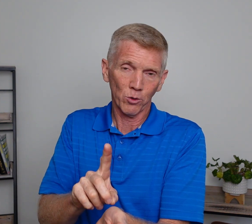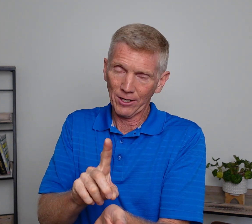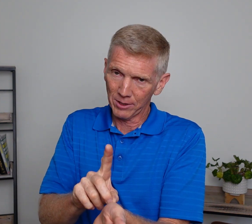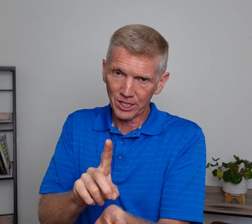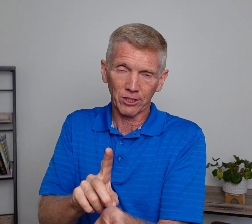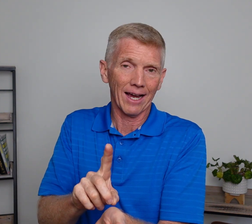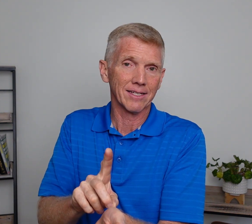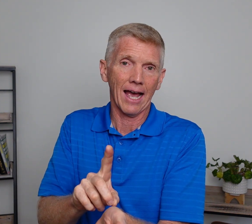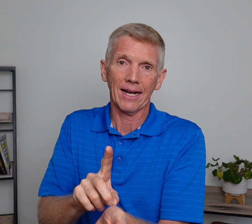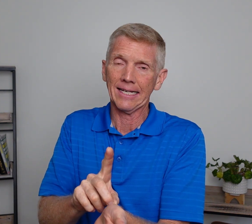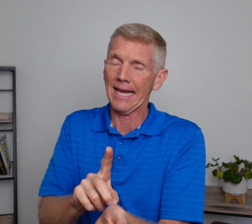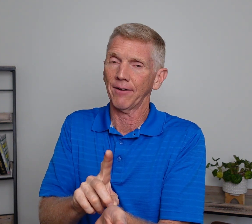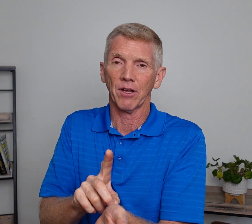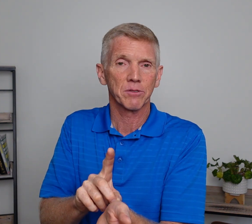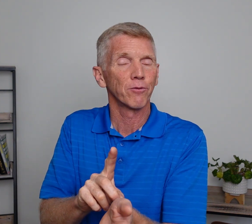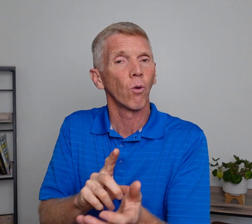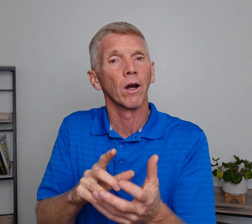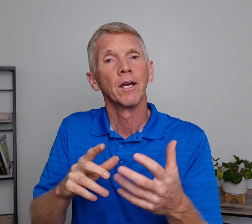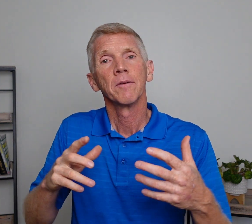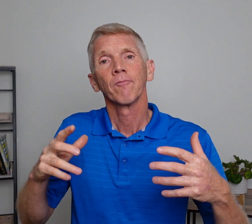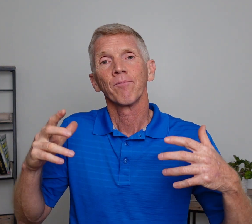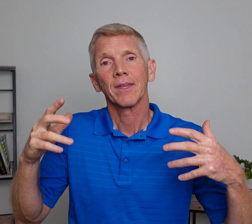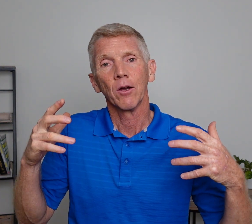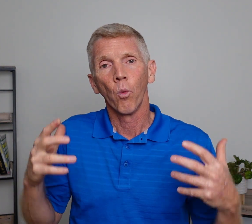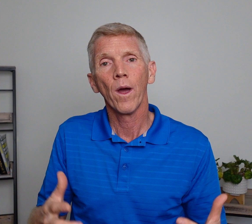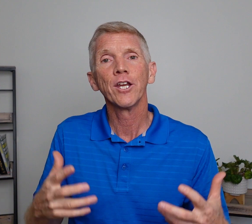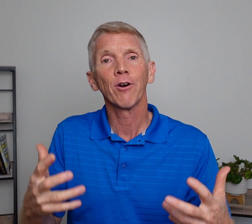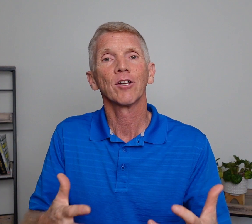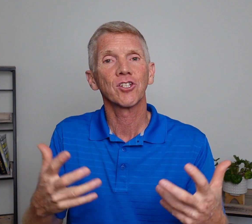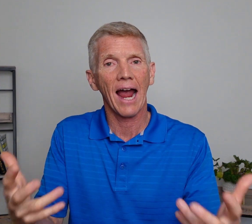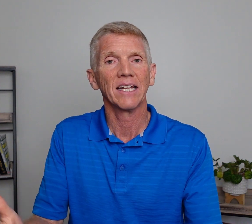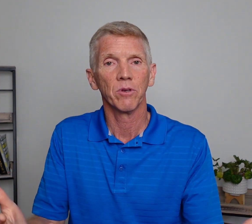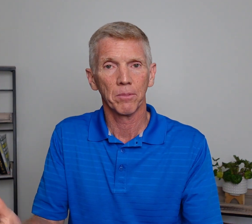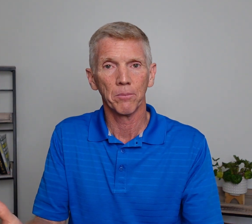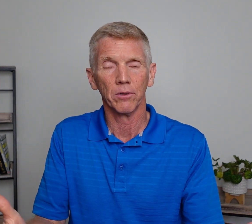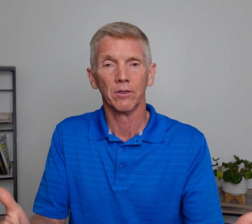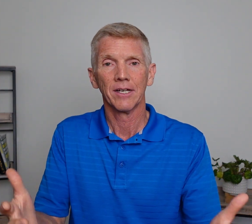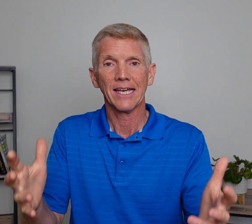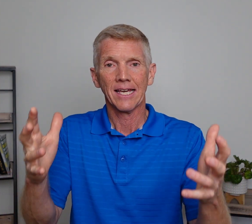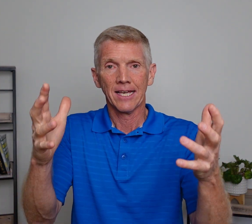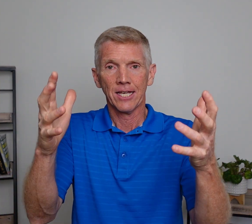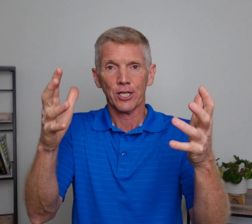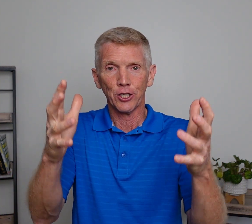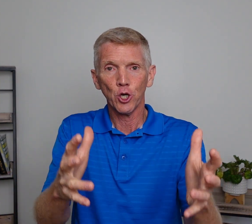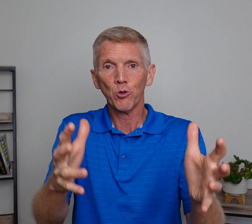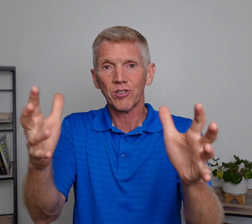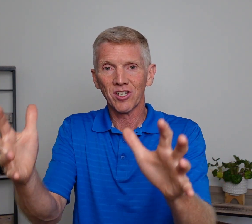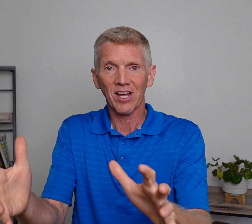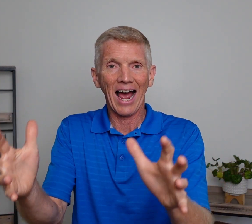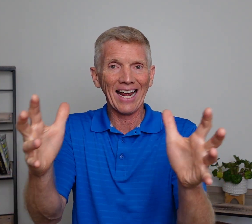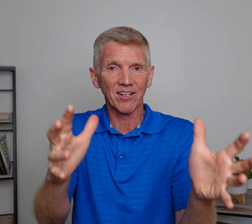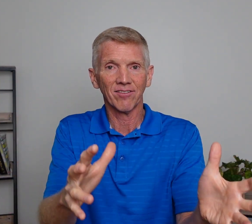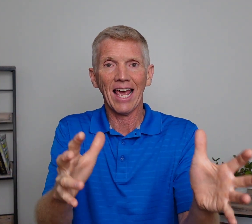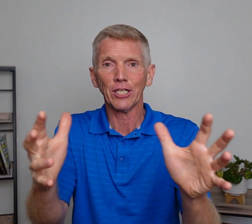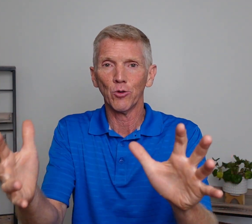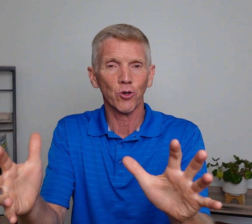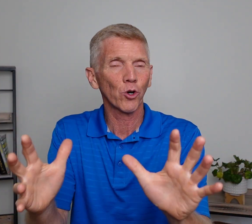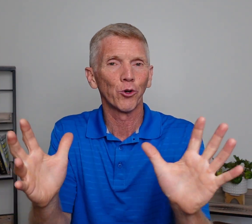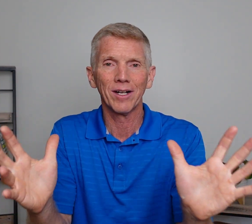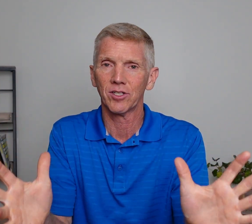would like to initialize that. And again, I've said this before. When you're out signing with people, use the signs that they use. Don't criticize.